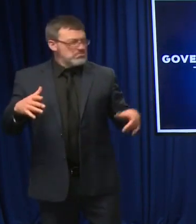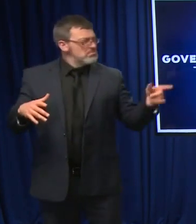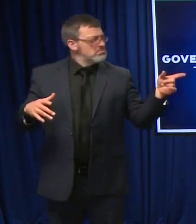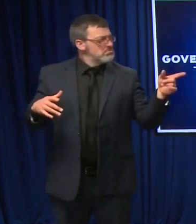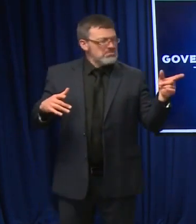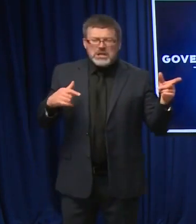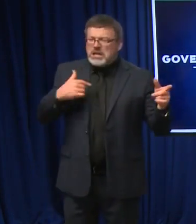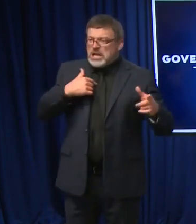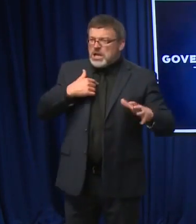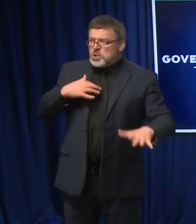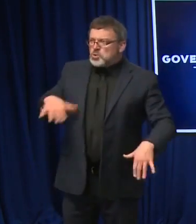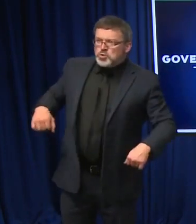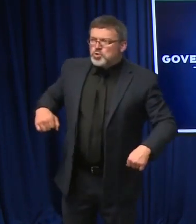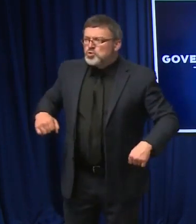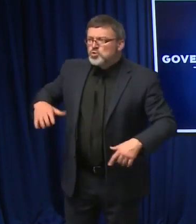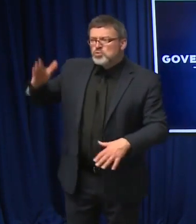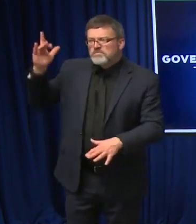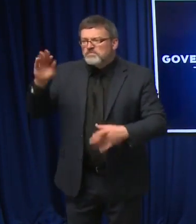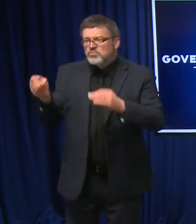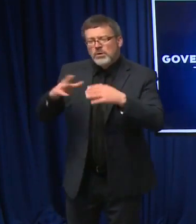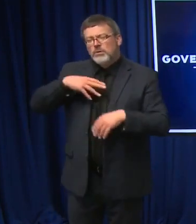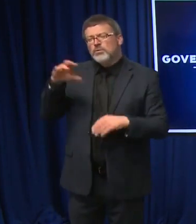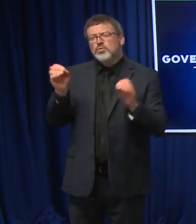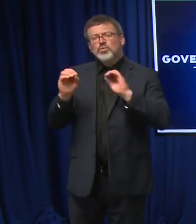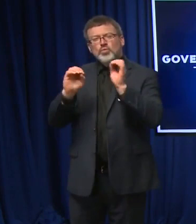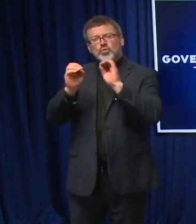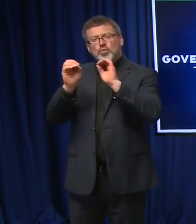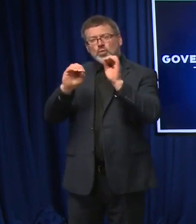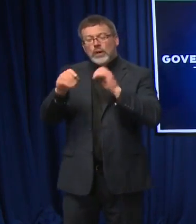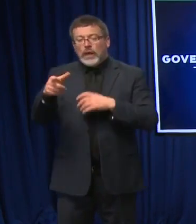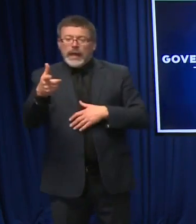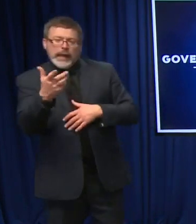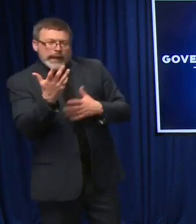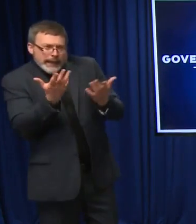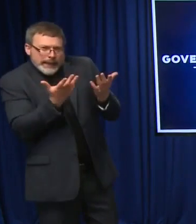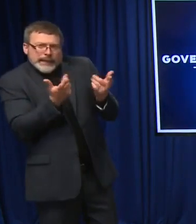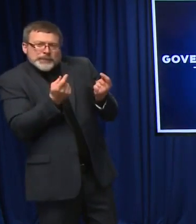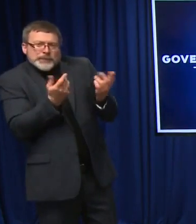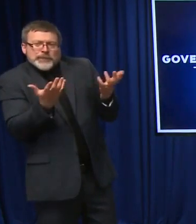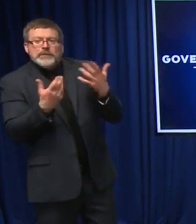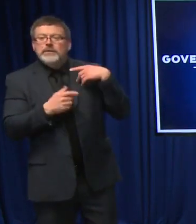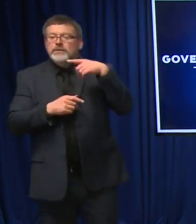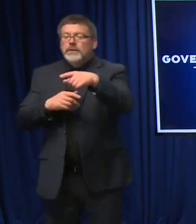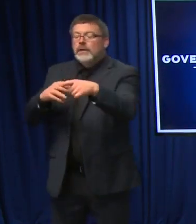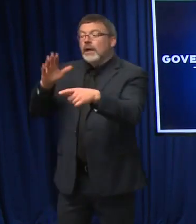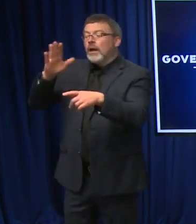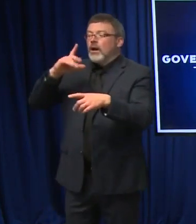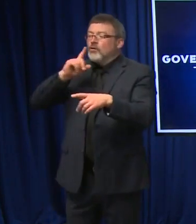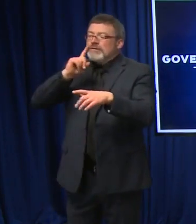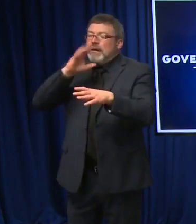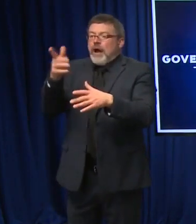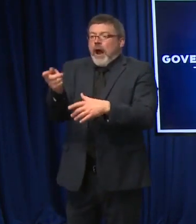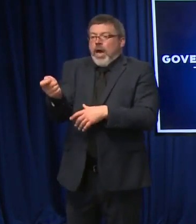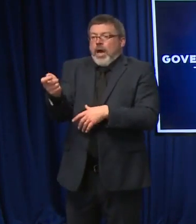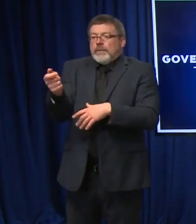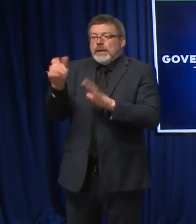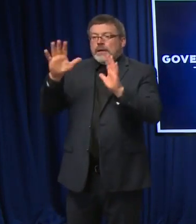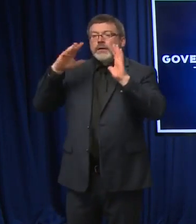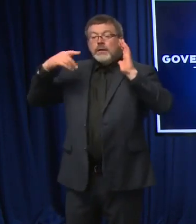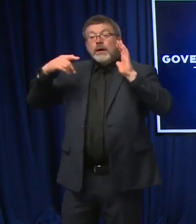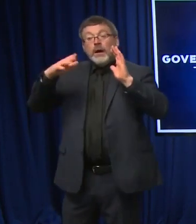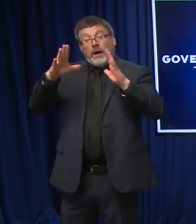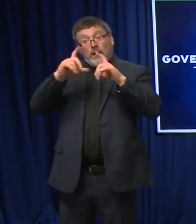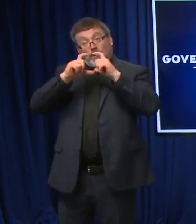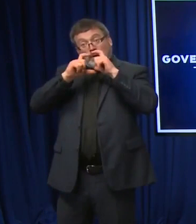it's, the why is that, again, it's a piece of the puzzle. There are some communities that might be appropriate. There's some communities that aren't.